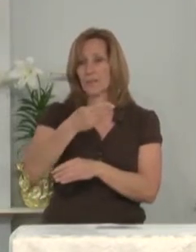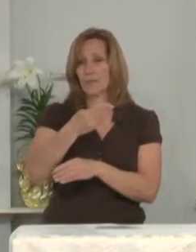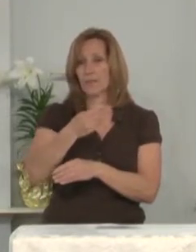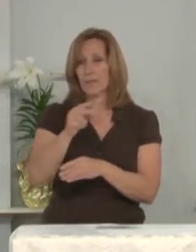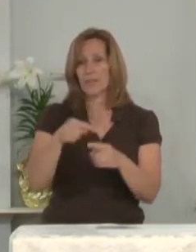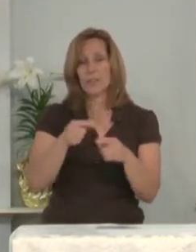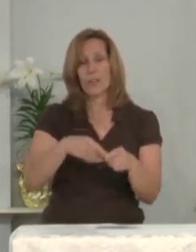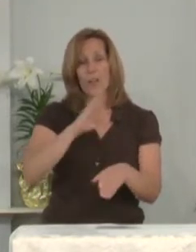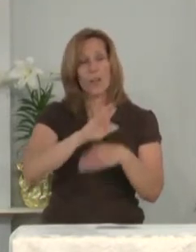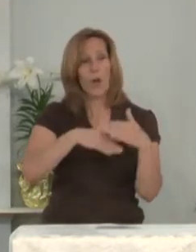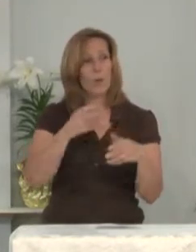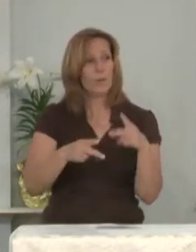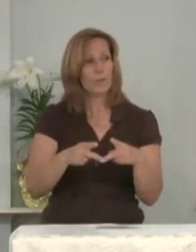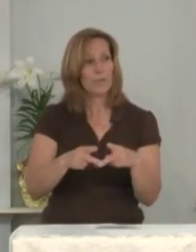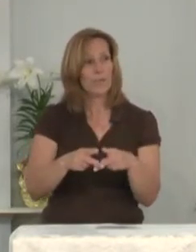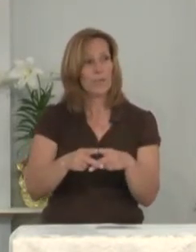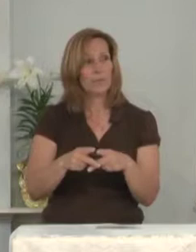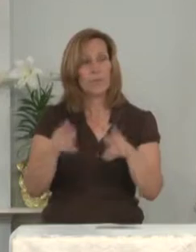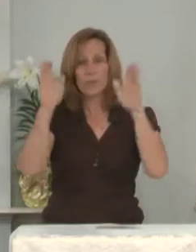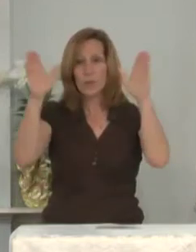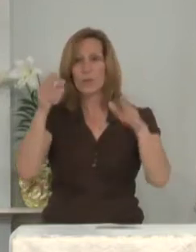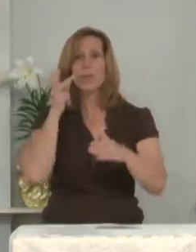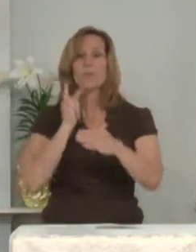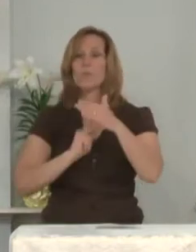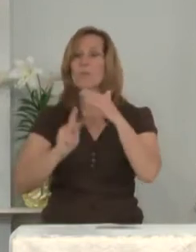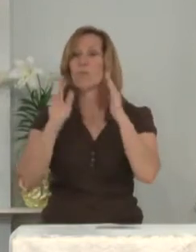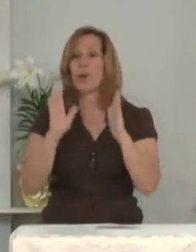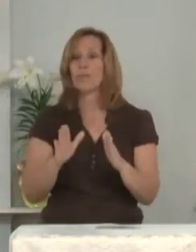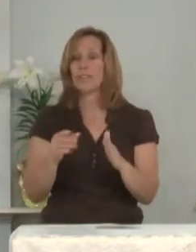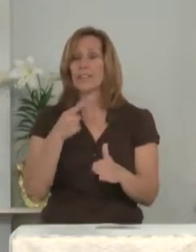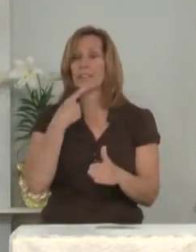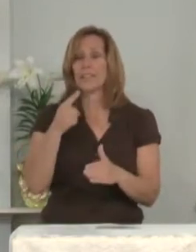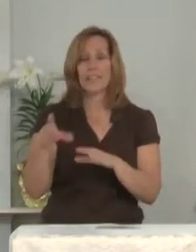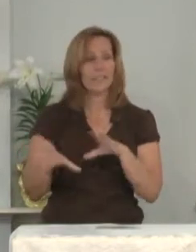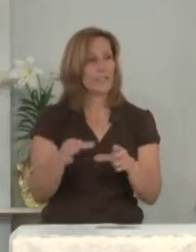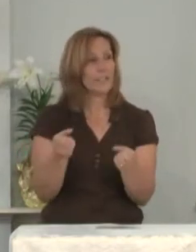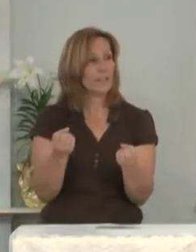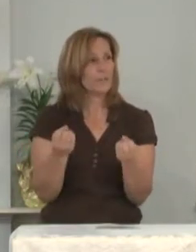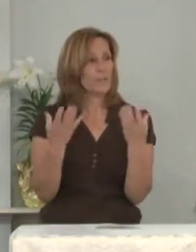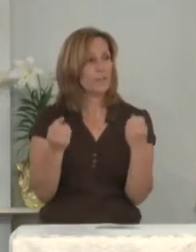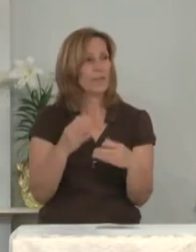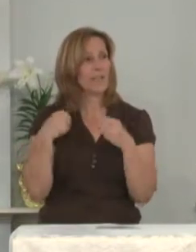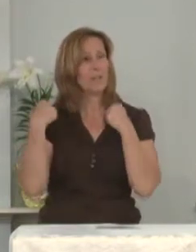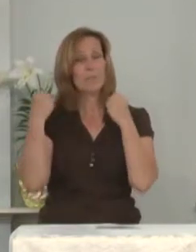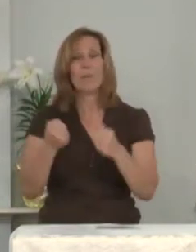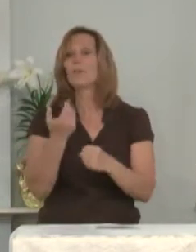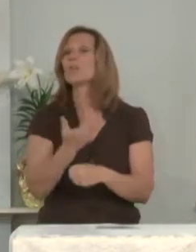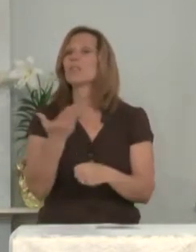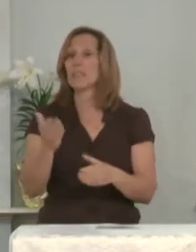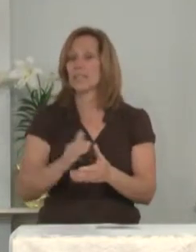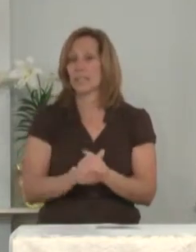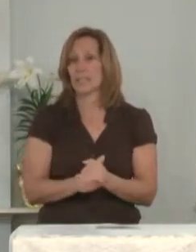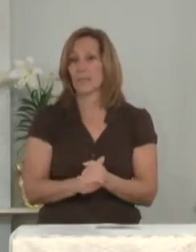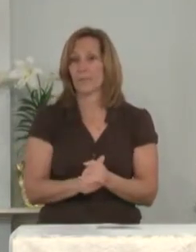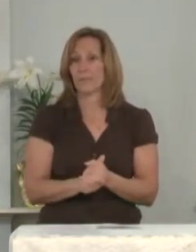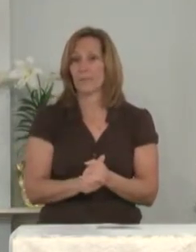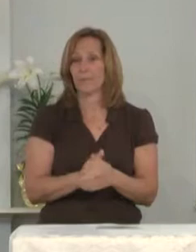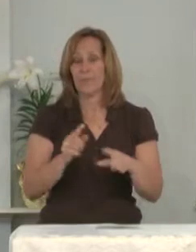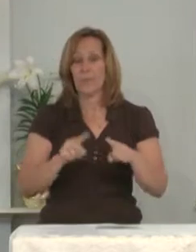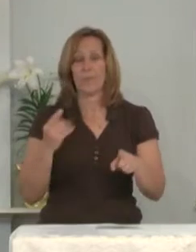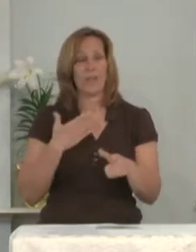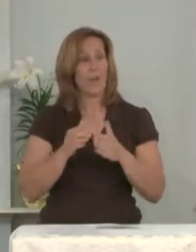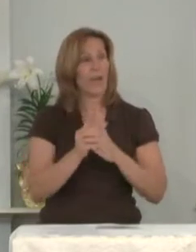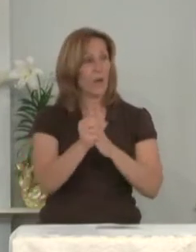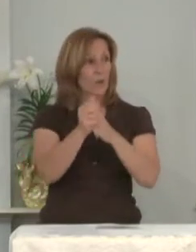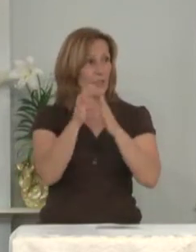all the people he was a great prophet. He said and did many powerful things. But our